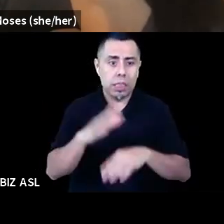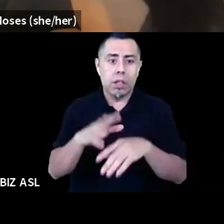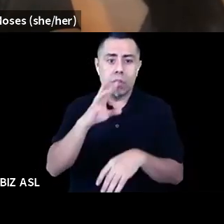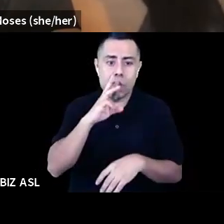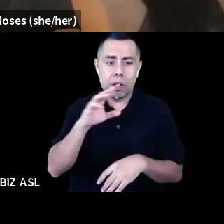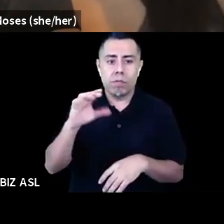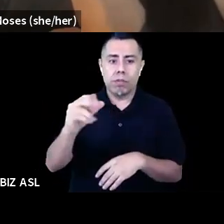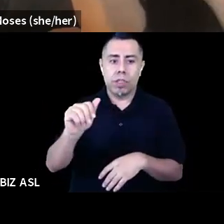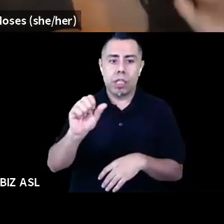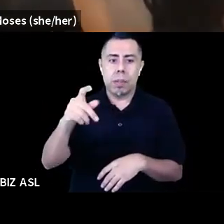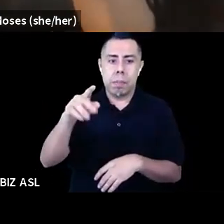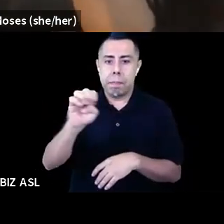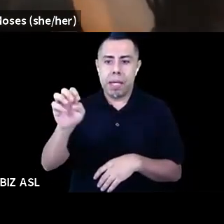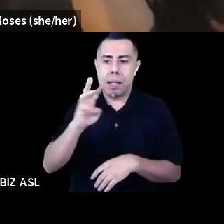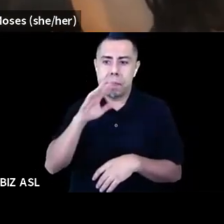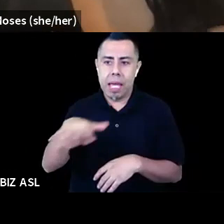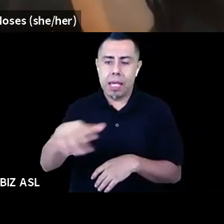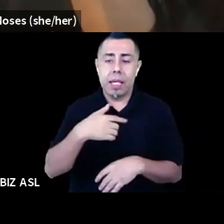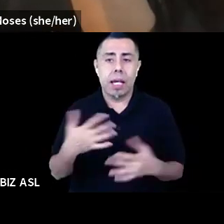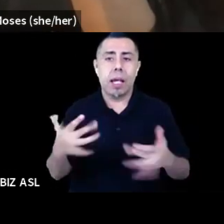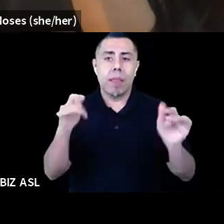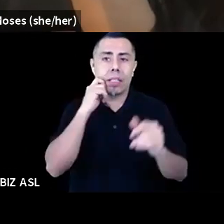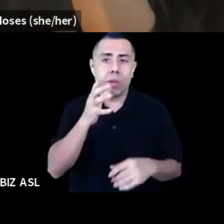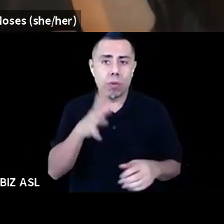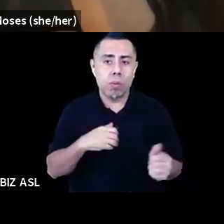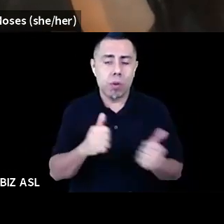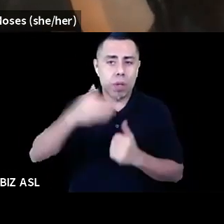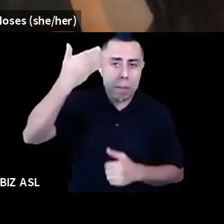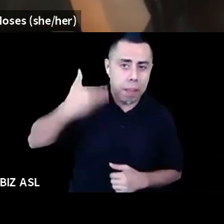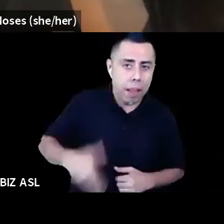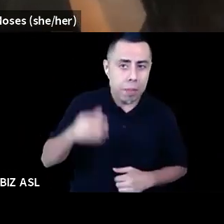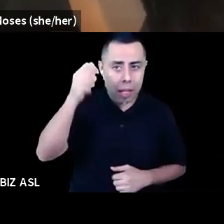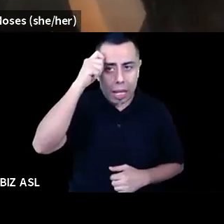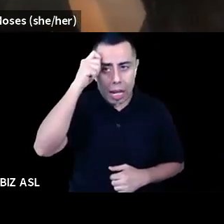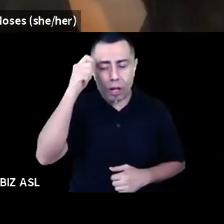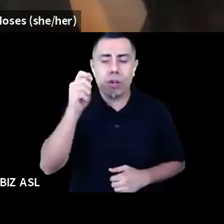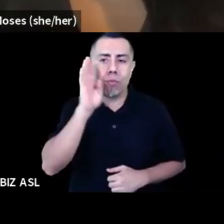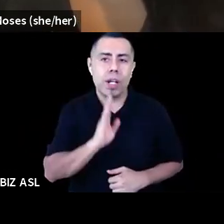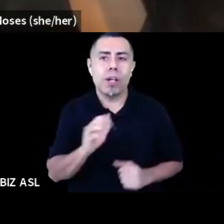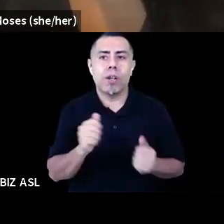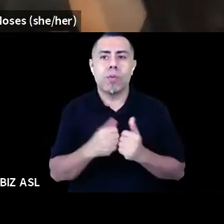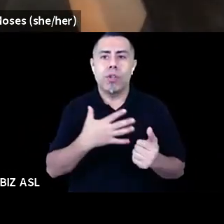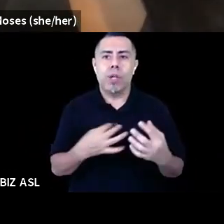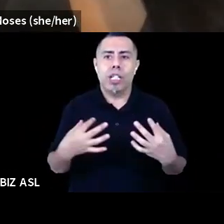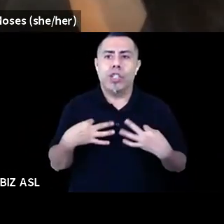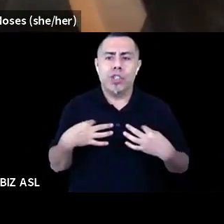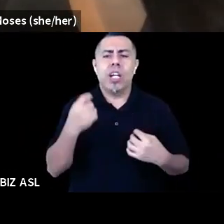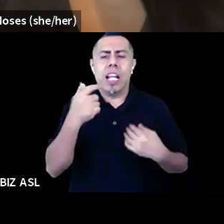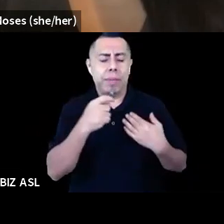with long brown hair, wearing a black shirt with some embroidery on it that is white and pink. I am sitting in front of a black